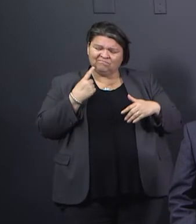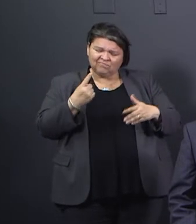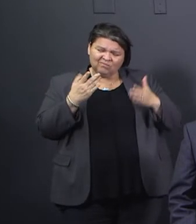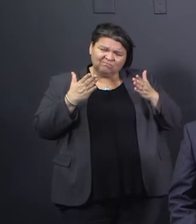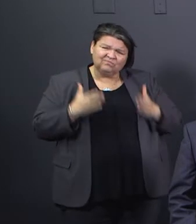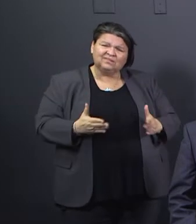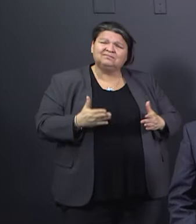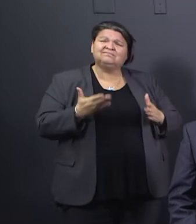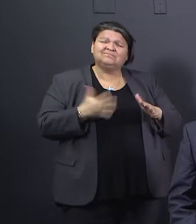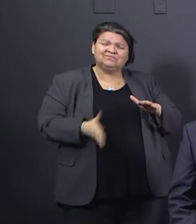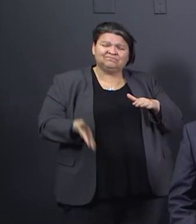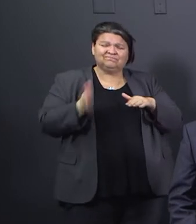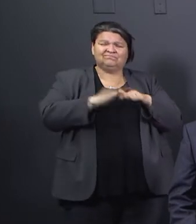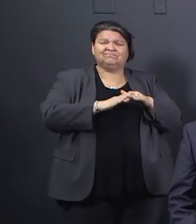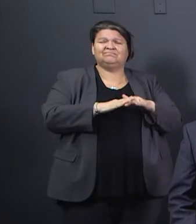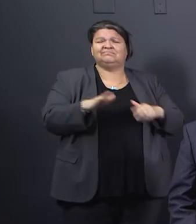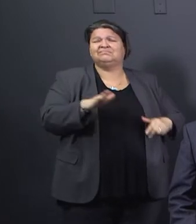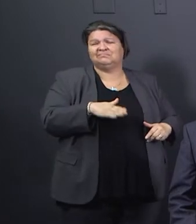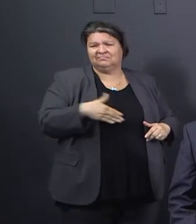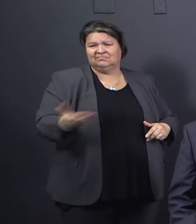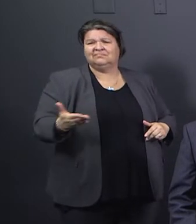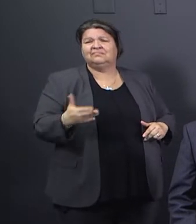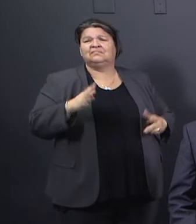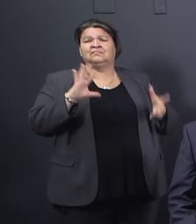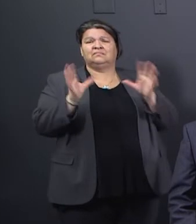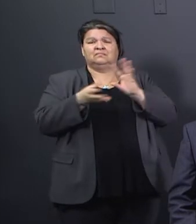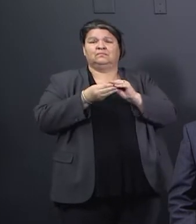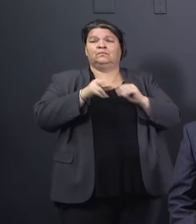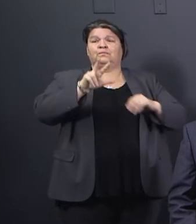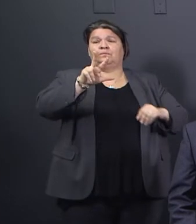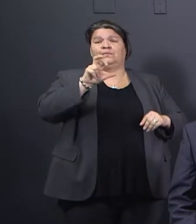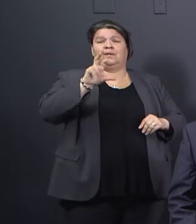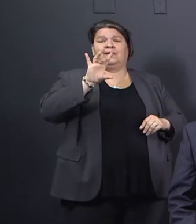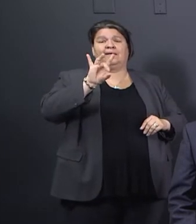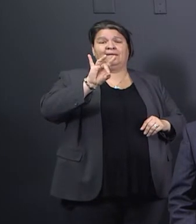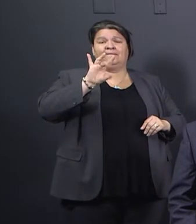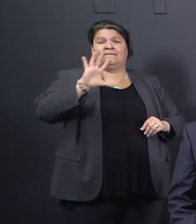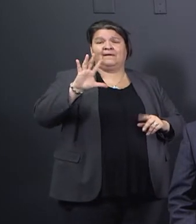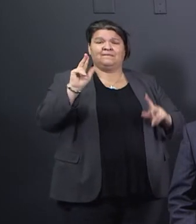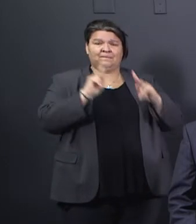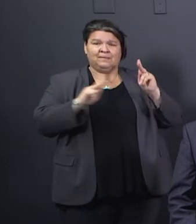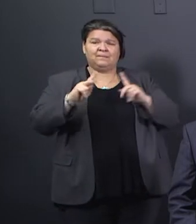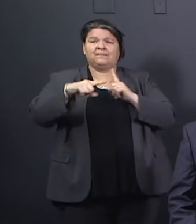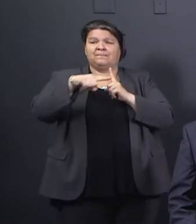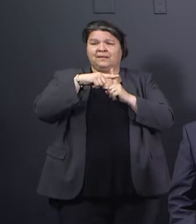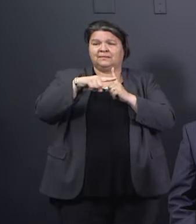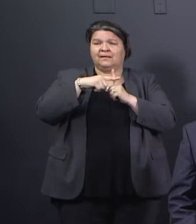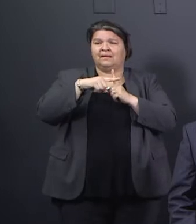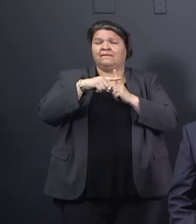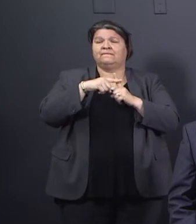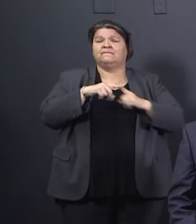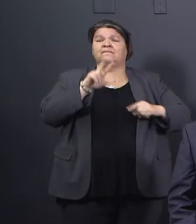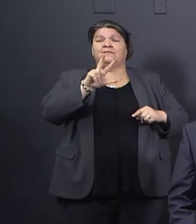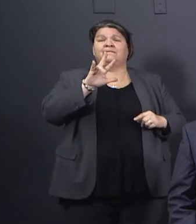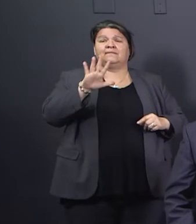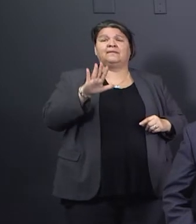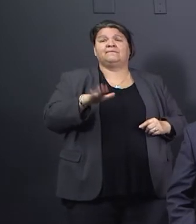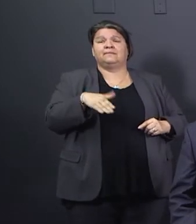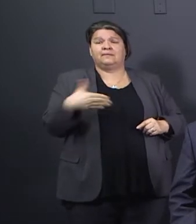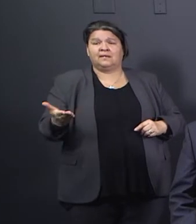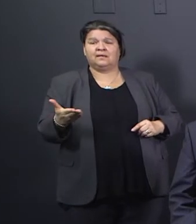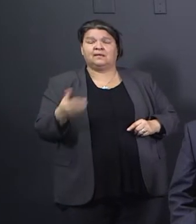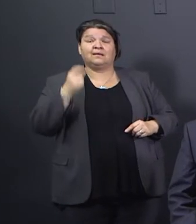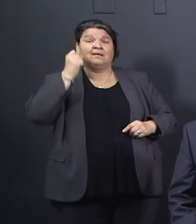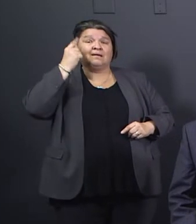383 cases and seven deaths and 23 cases that are officially recovered. Fort Worth had nearly